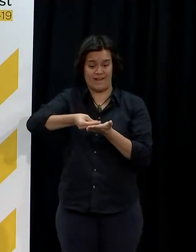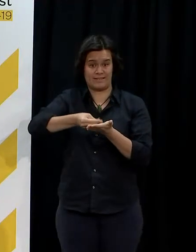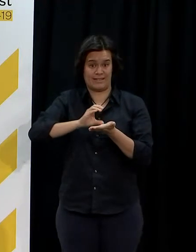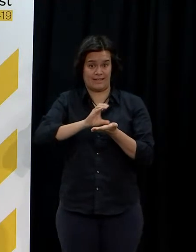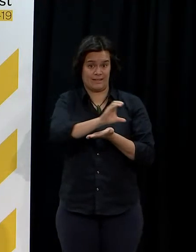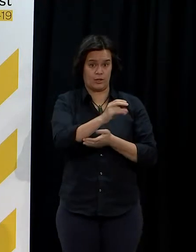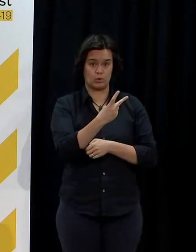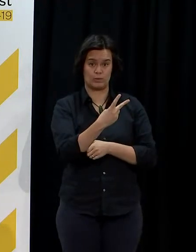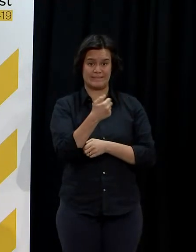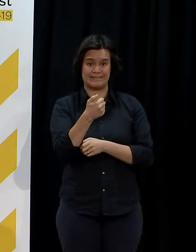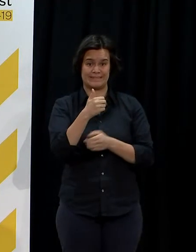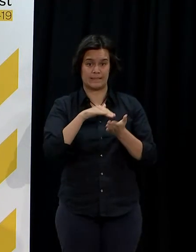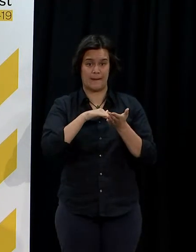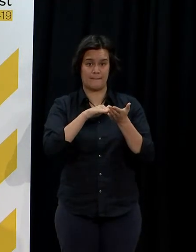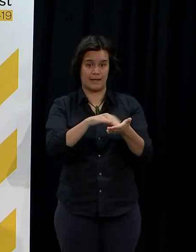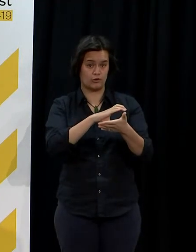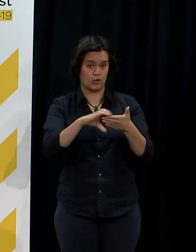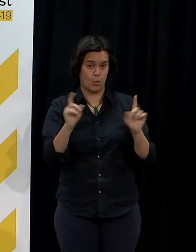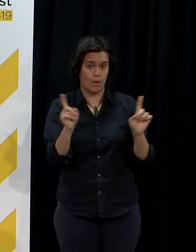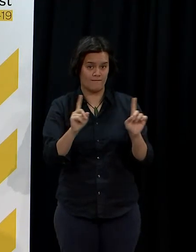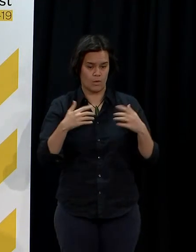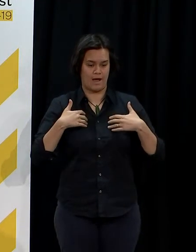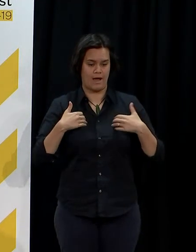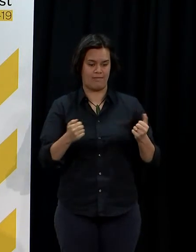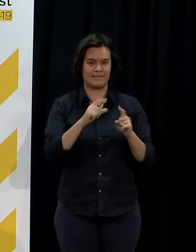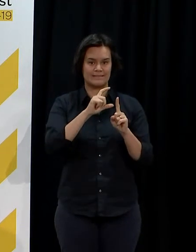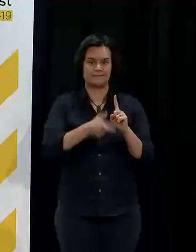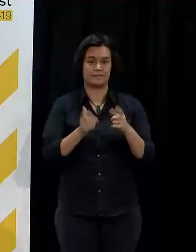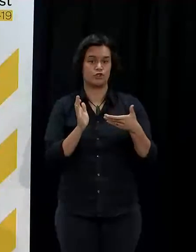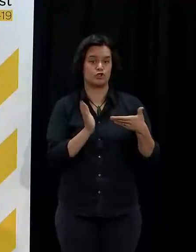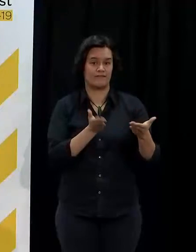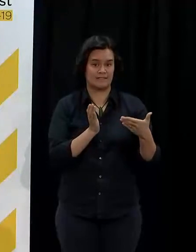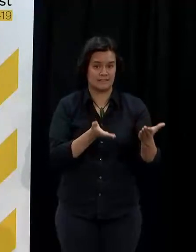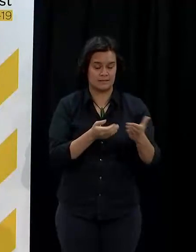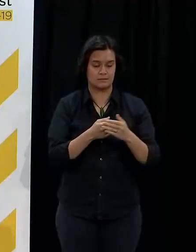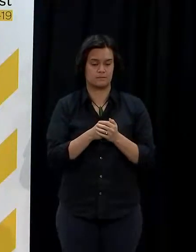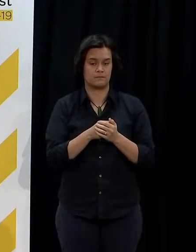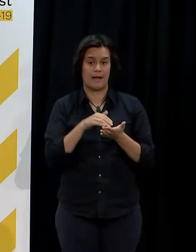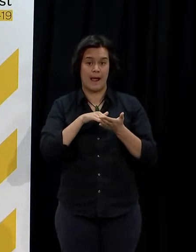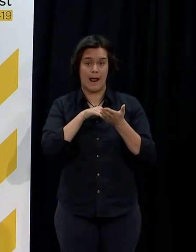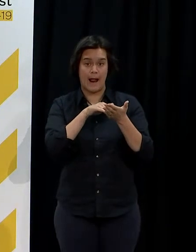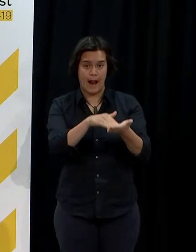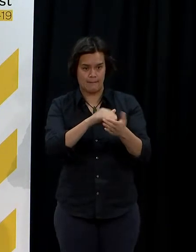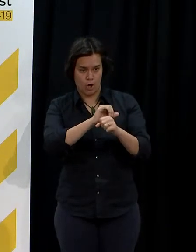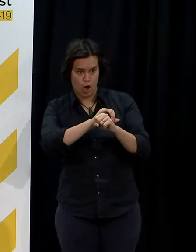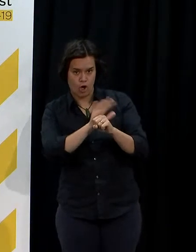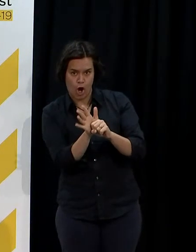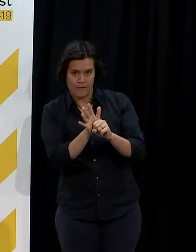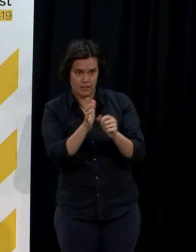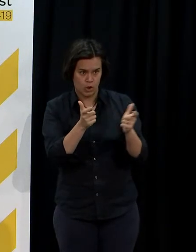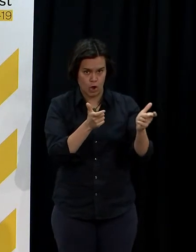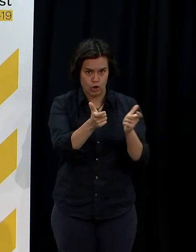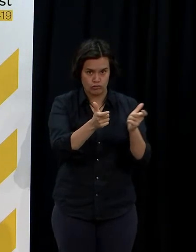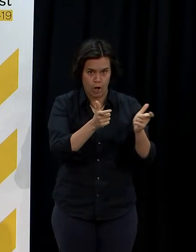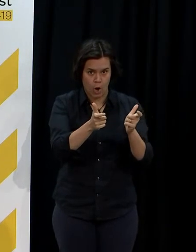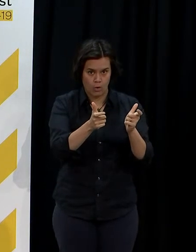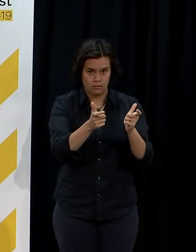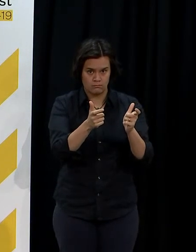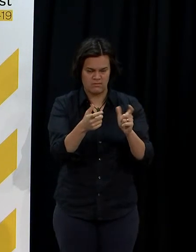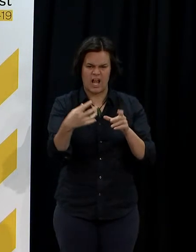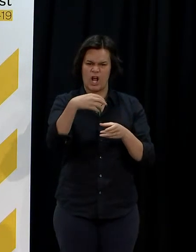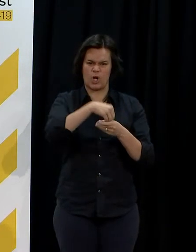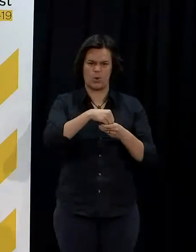$26 million will go towards health and disability services, sustaining the response to the current outbreak, including welfare support,